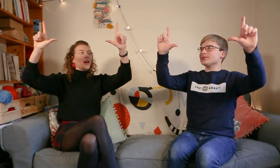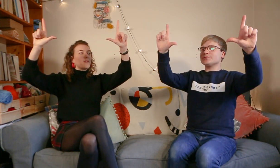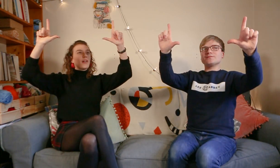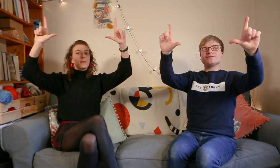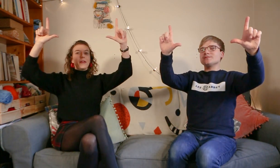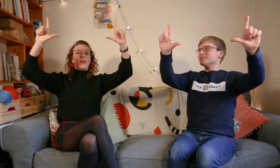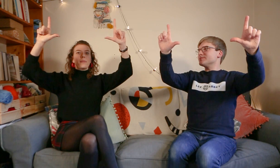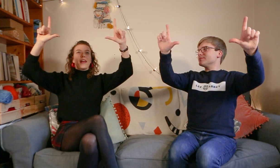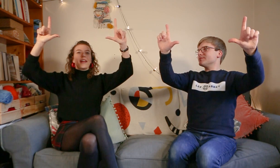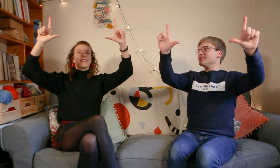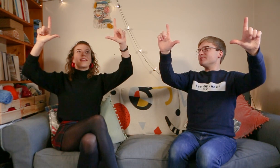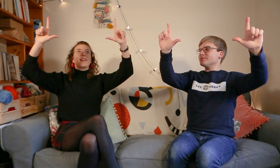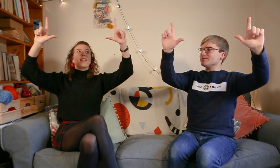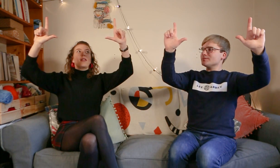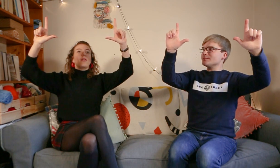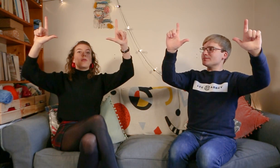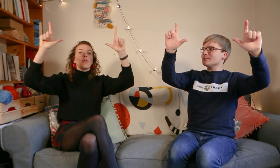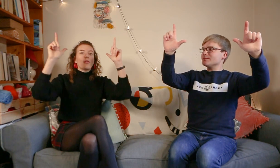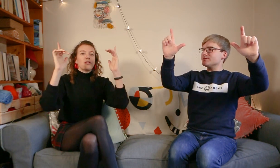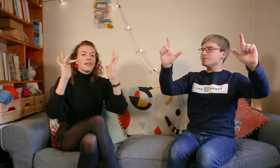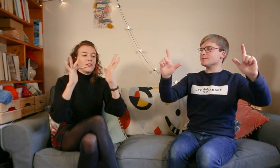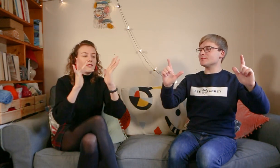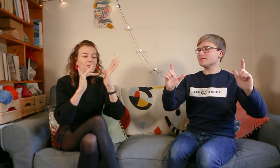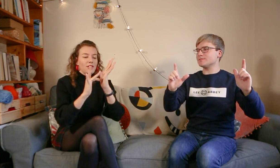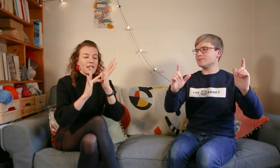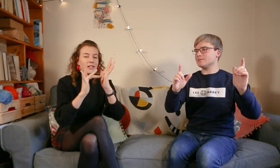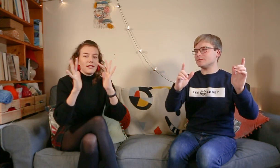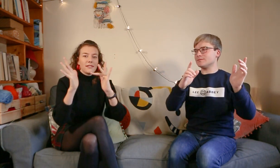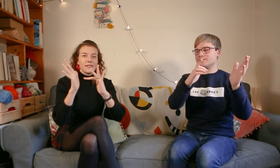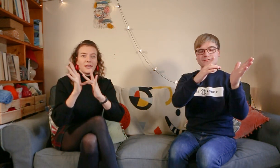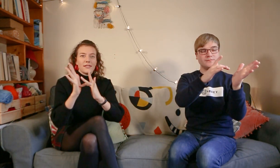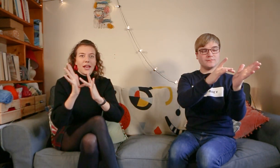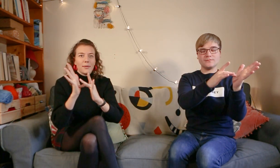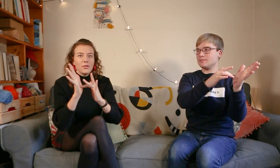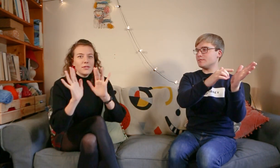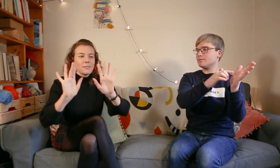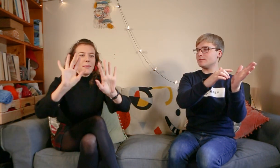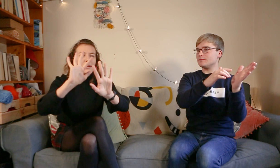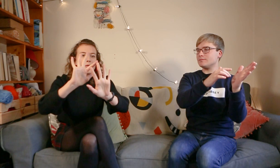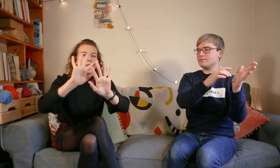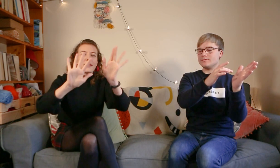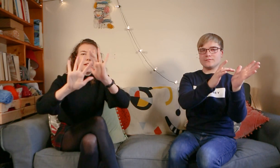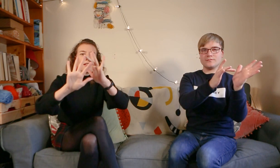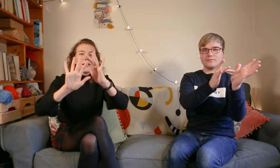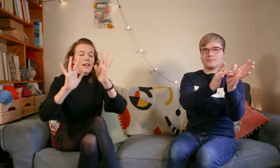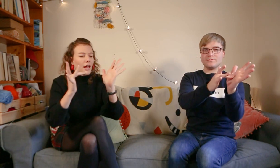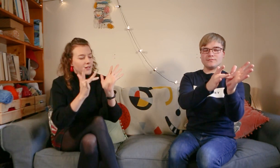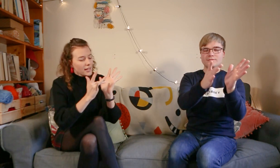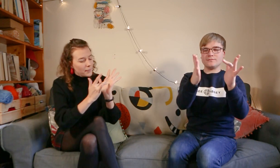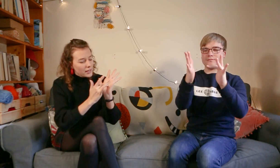have nice big open hands. Lord Jesus. And I'm using my middle finger and tapping